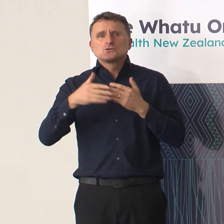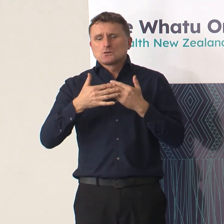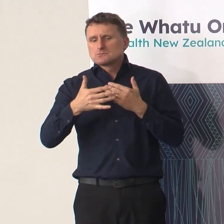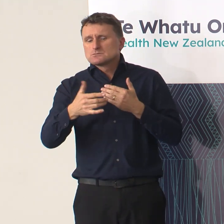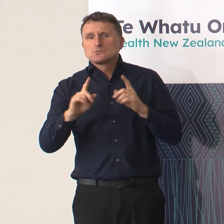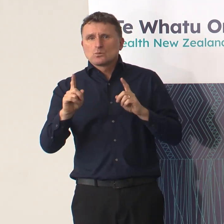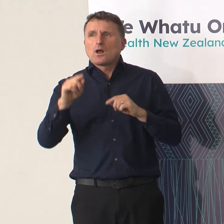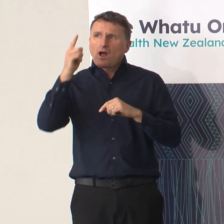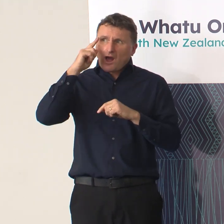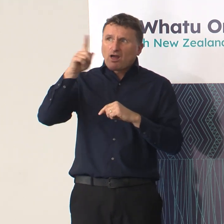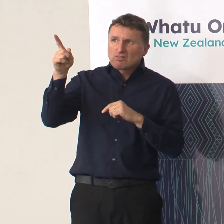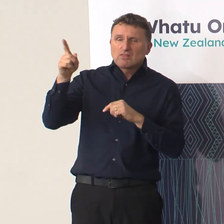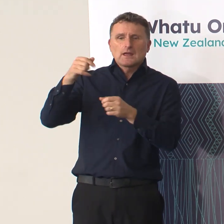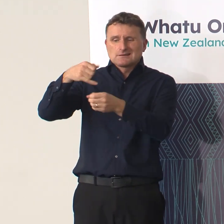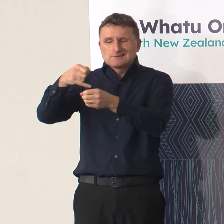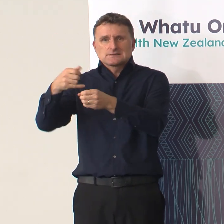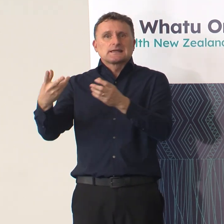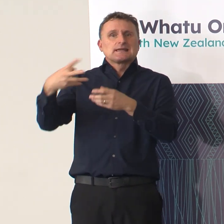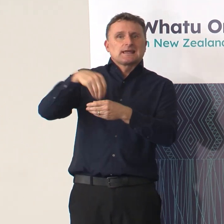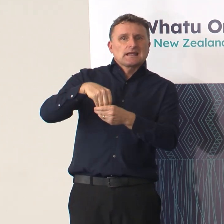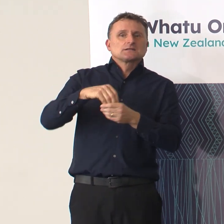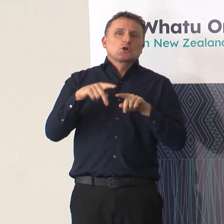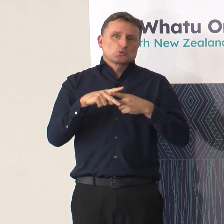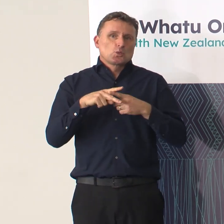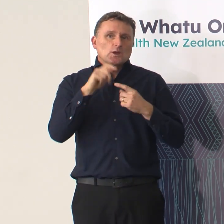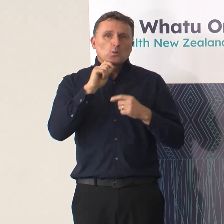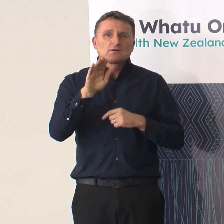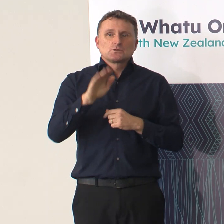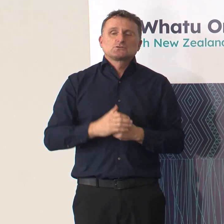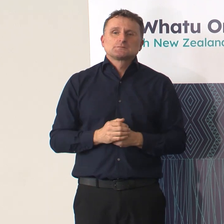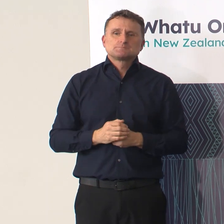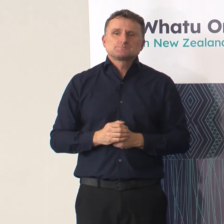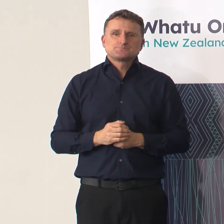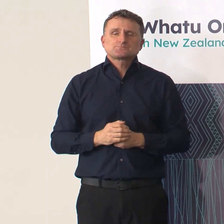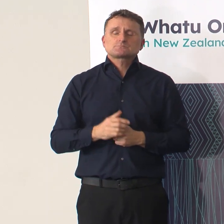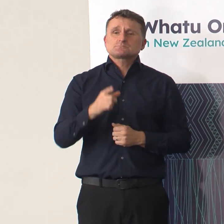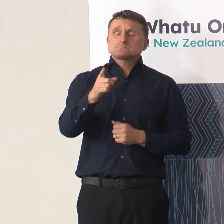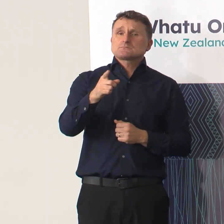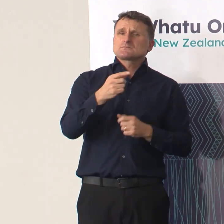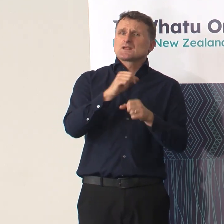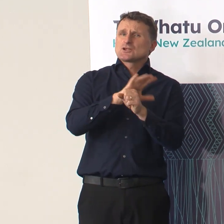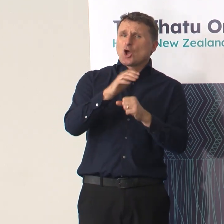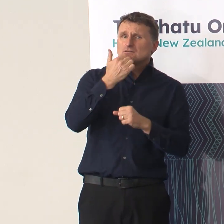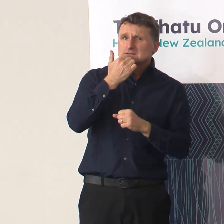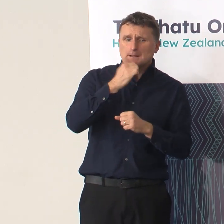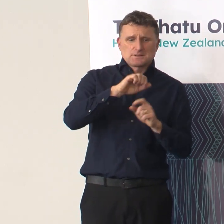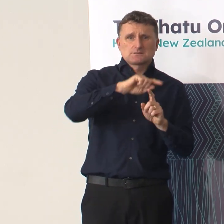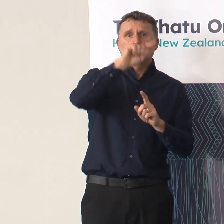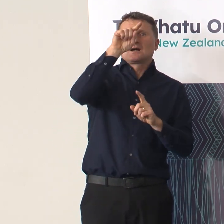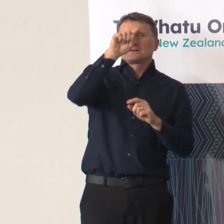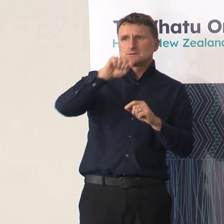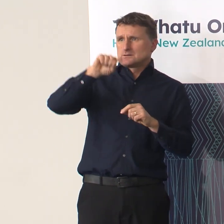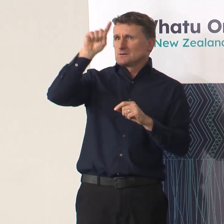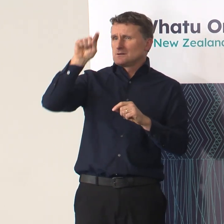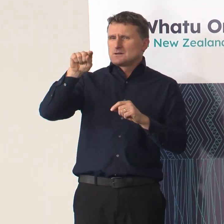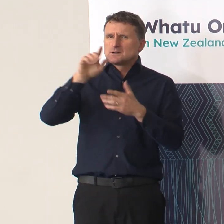expect that they will become part of our toolkit in the future. Since we're coming down to this peak now, would you like to see isolation rules